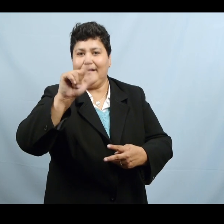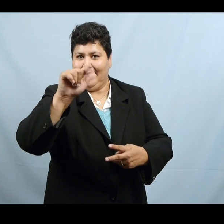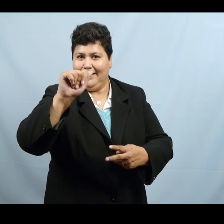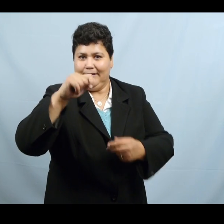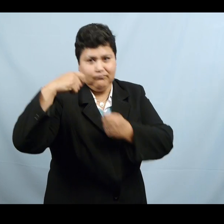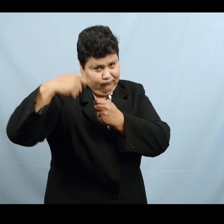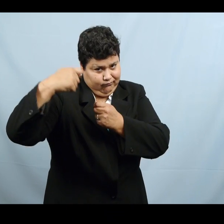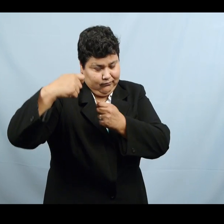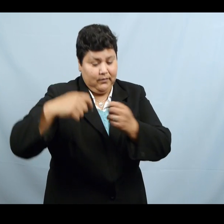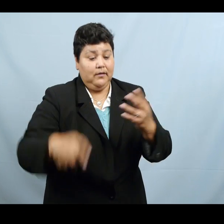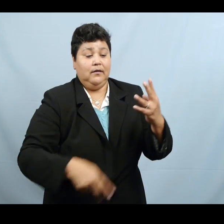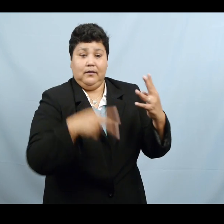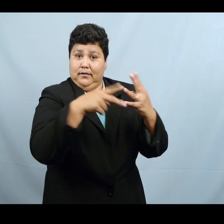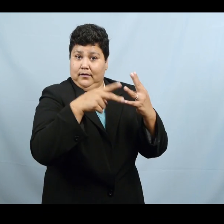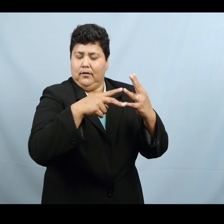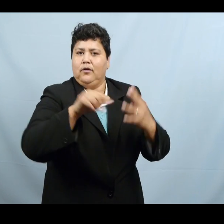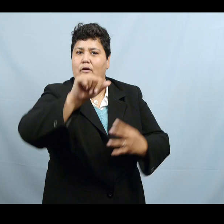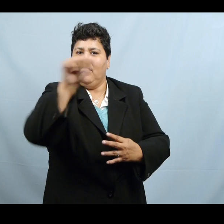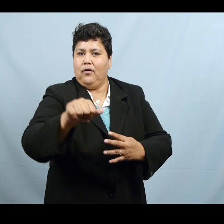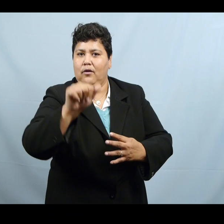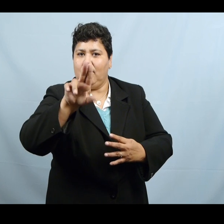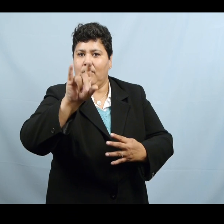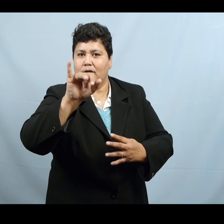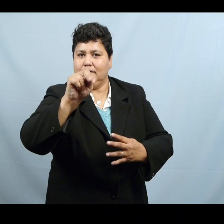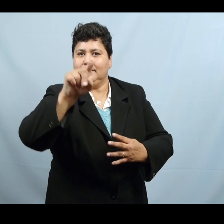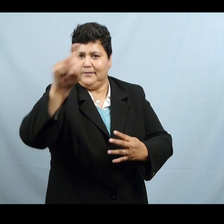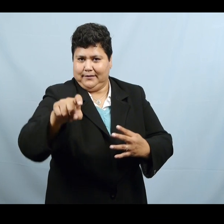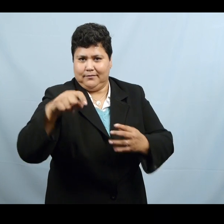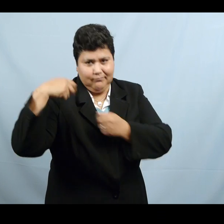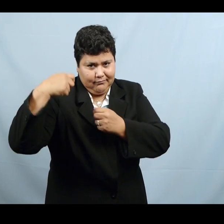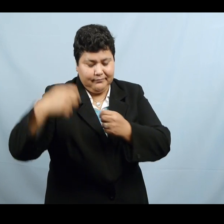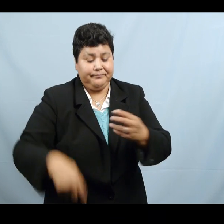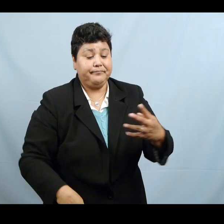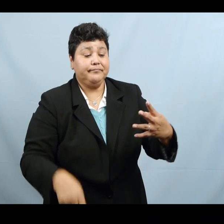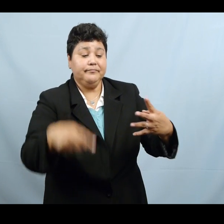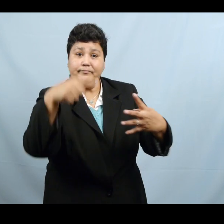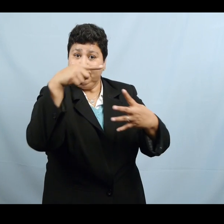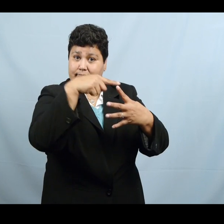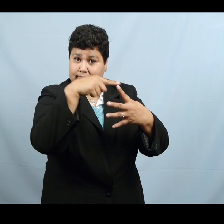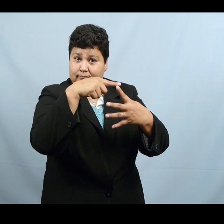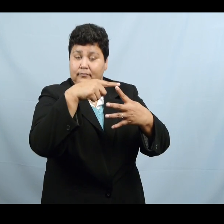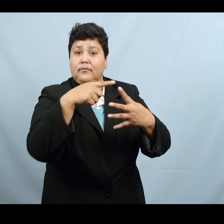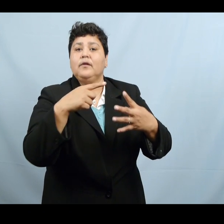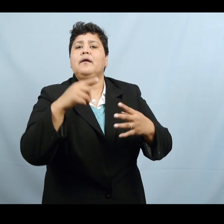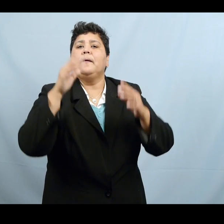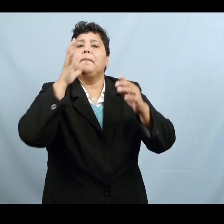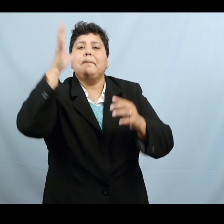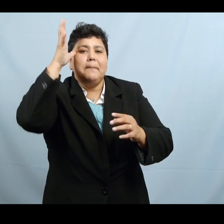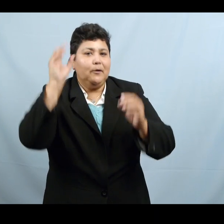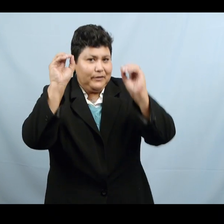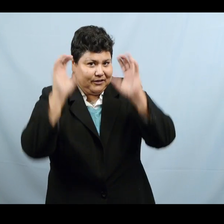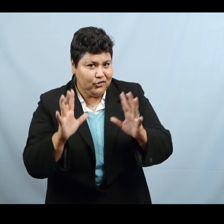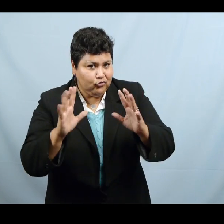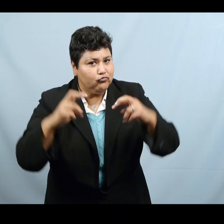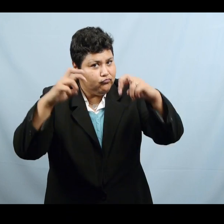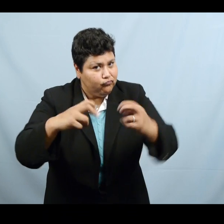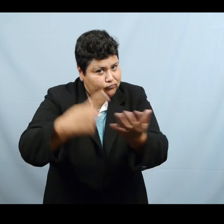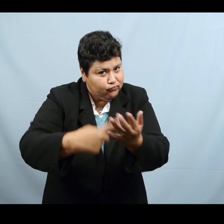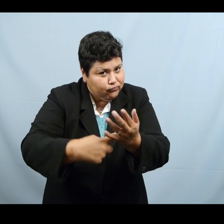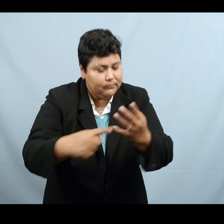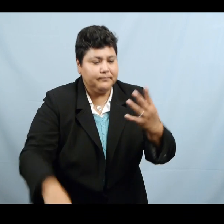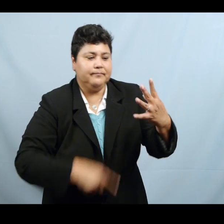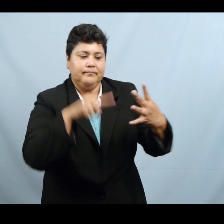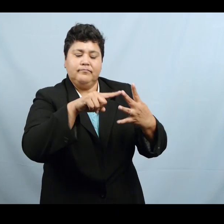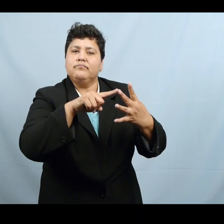The two filmed in Los Angeles include a parent-teacher conference and a mock VRS call. The two filmed in